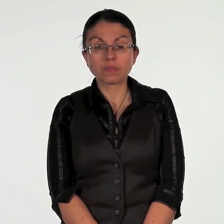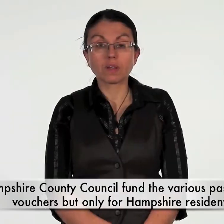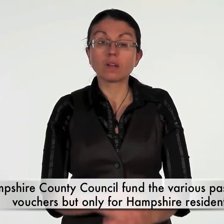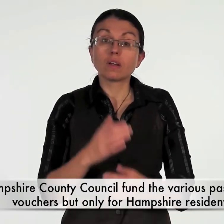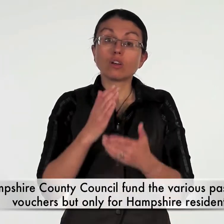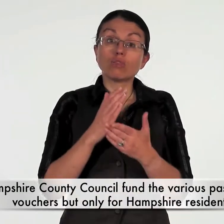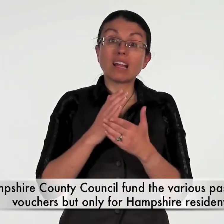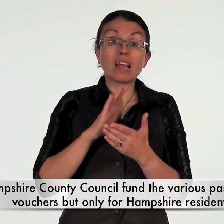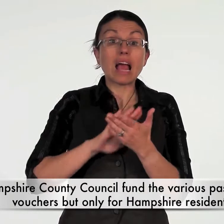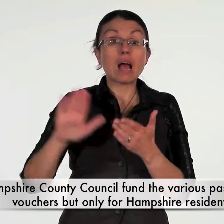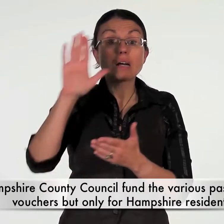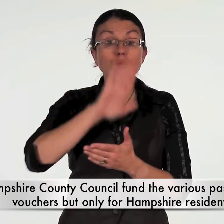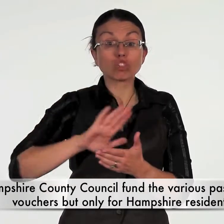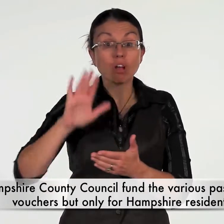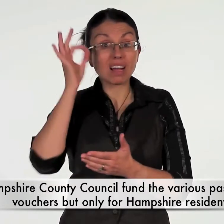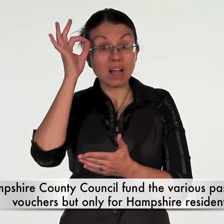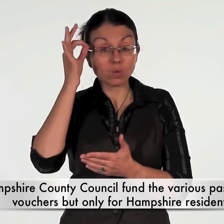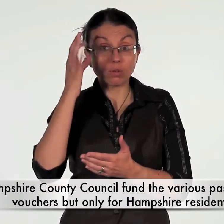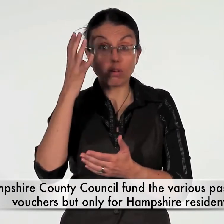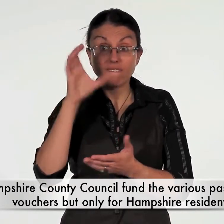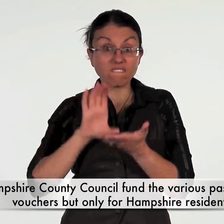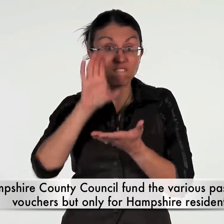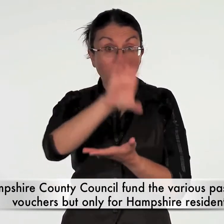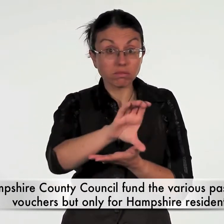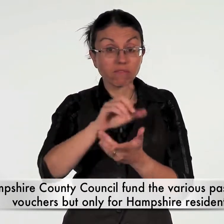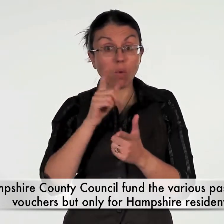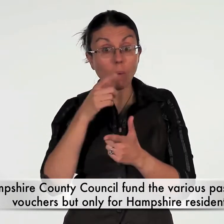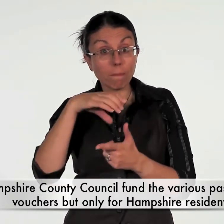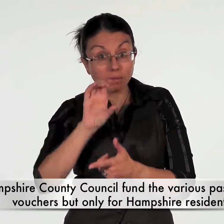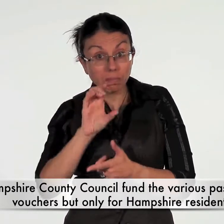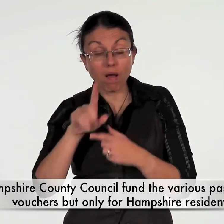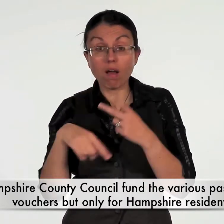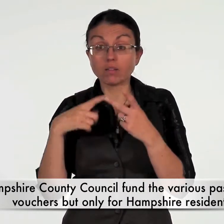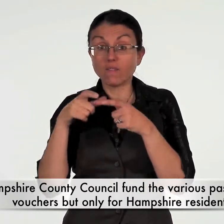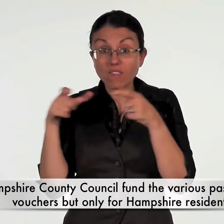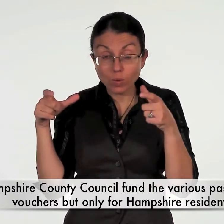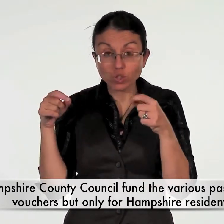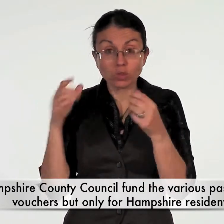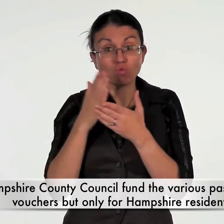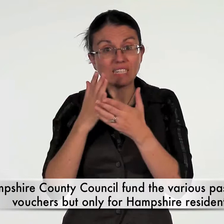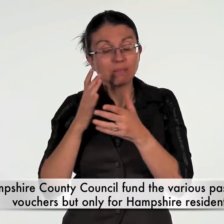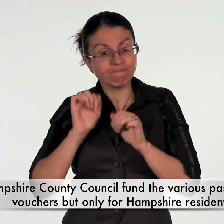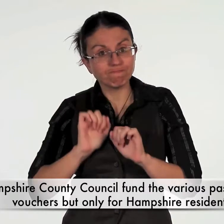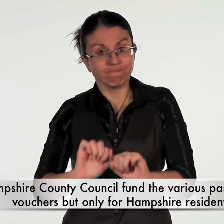Hampshire County Council fund the various passes and vouchers but only for Hampshire residents.